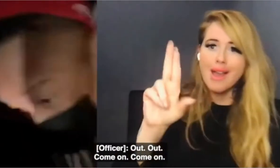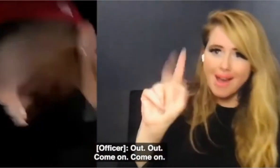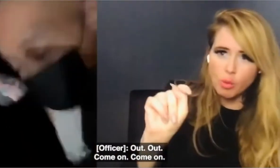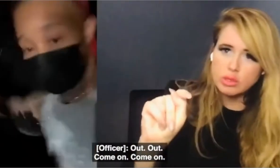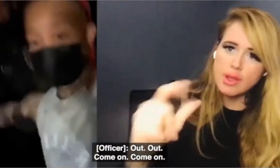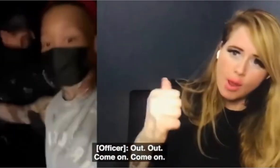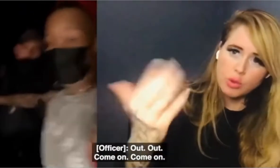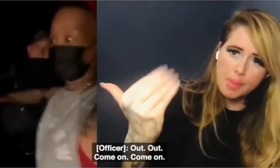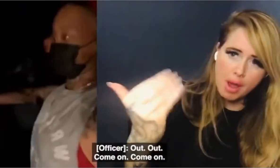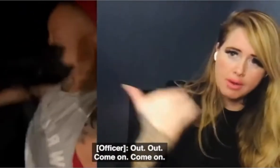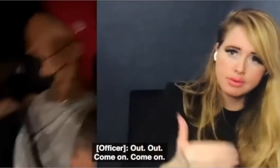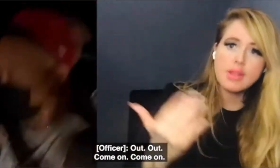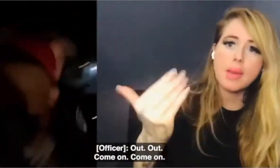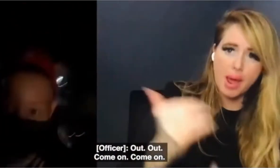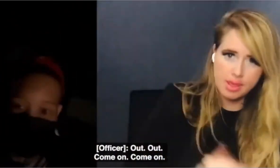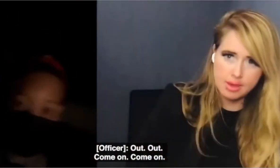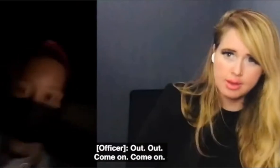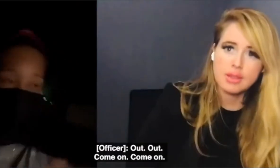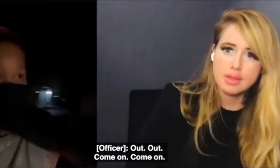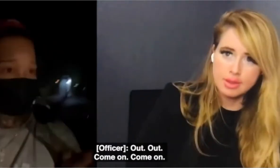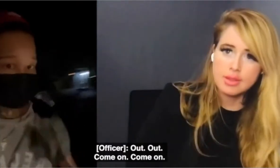Ow! Ow! Come on! Come on!